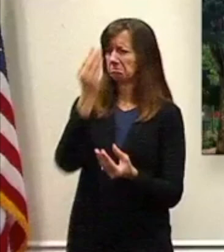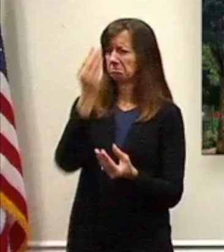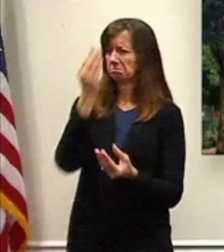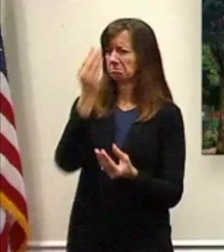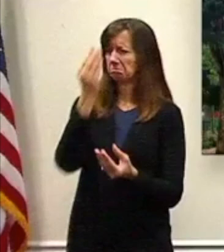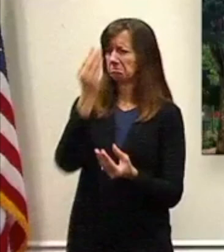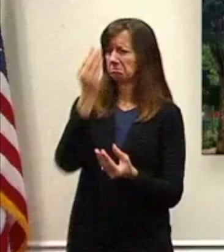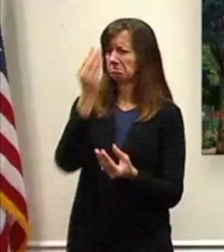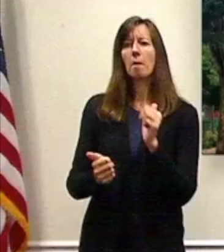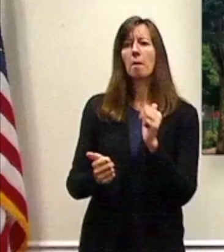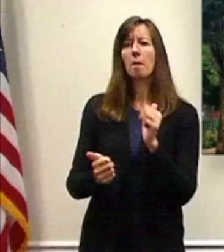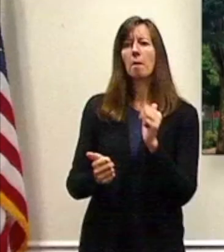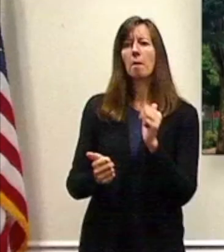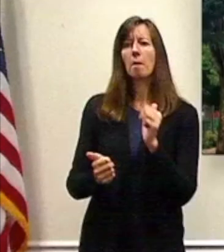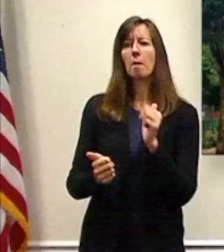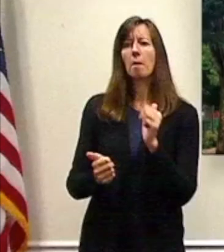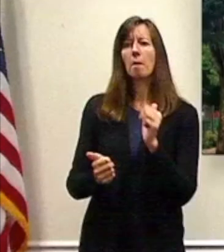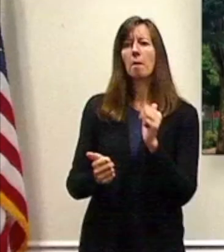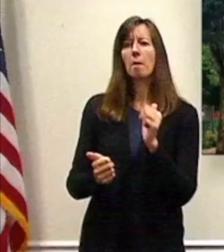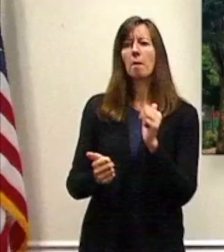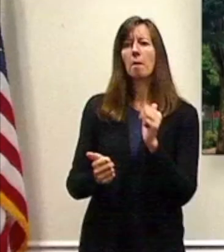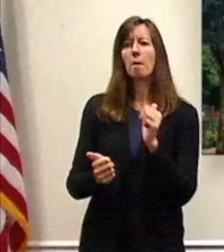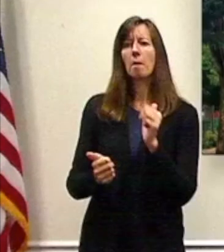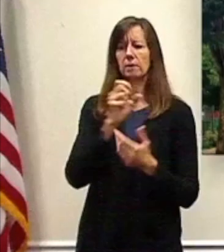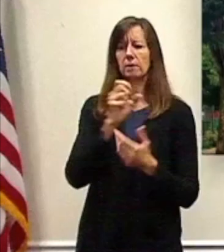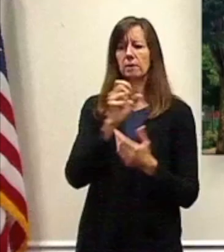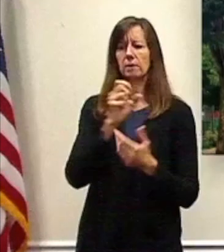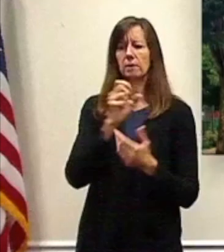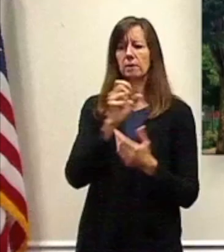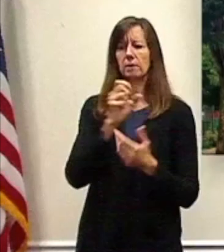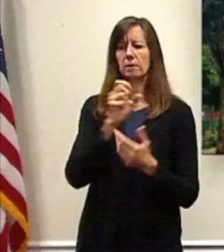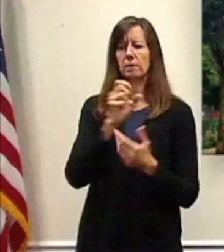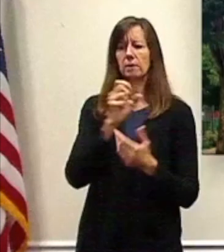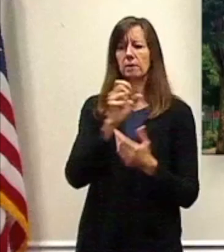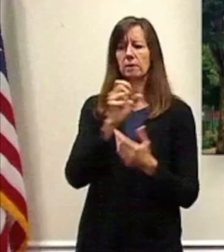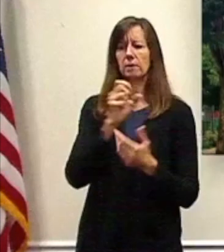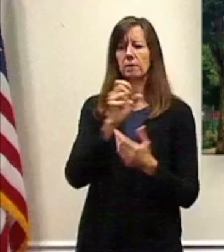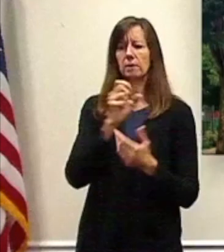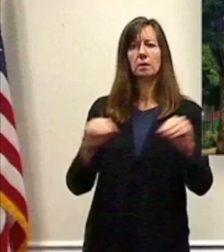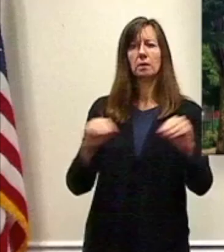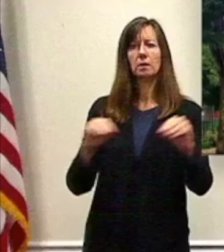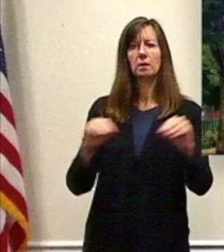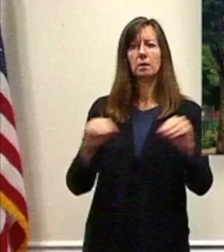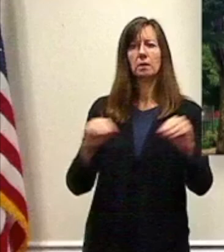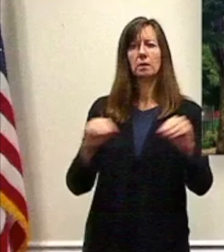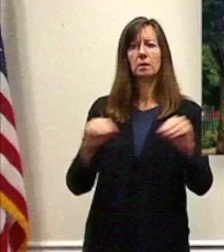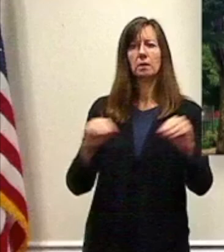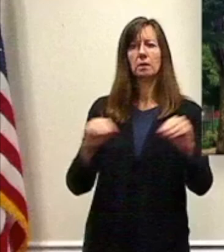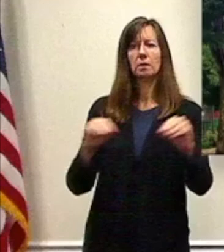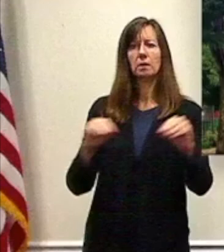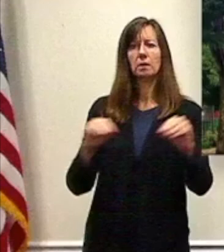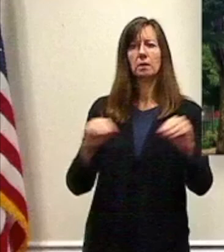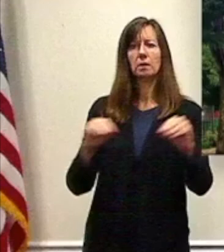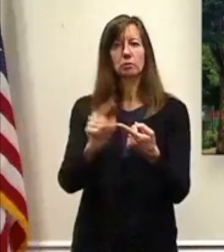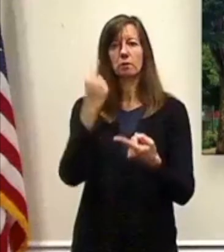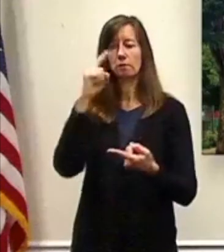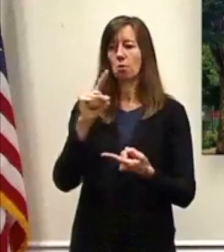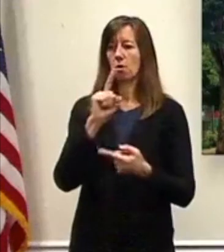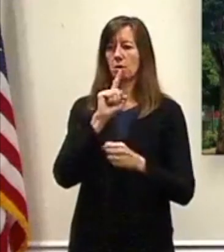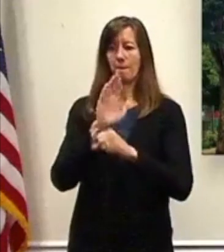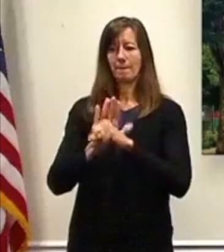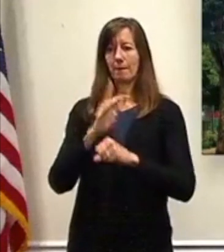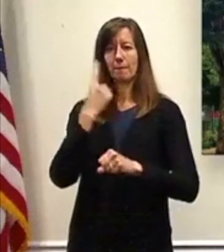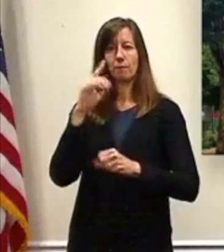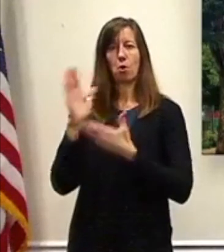it is, is sort of staff restructuring, but there is no reduction overall in commitment to services, right? We're expanding